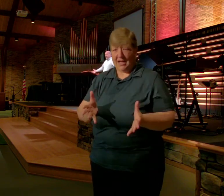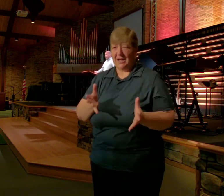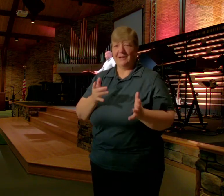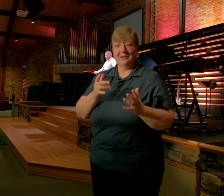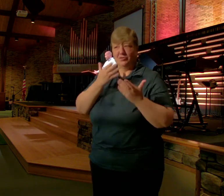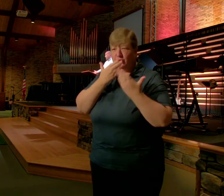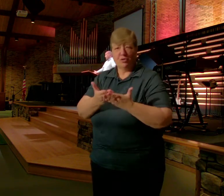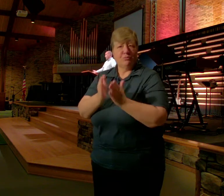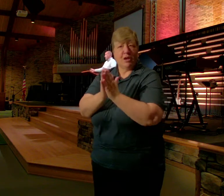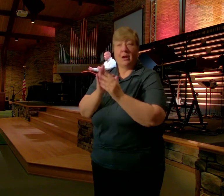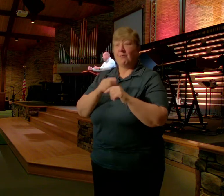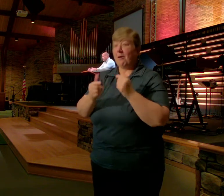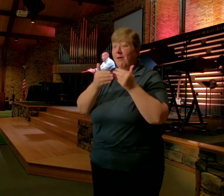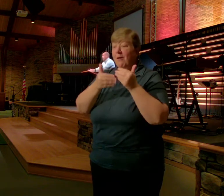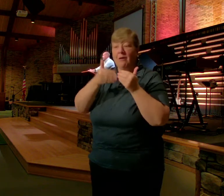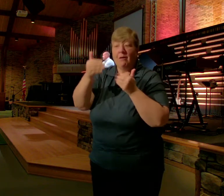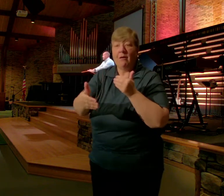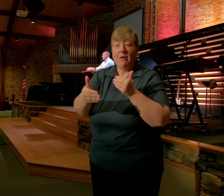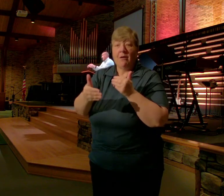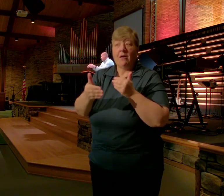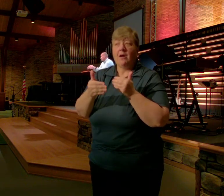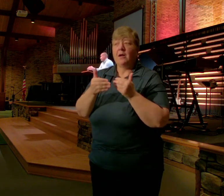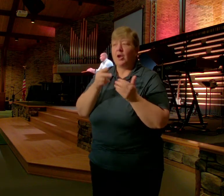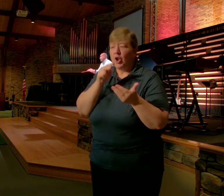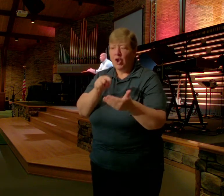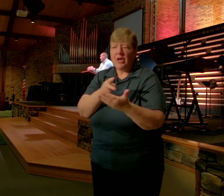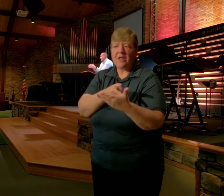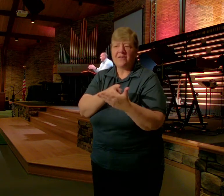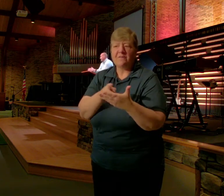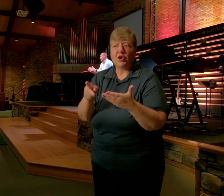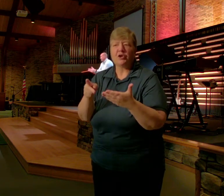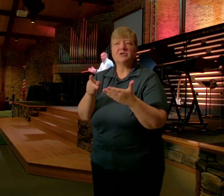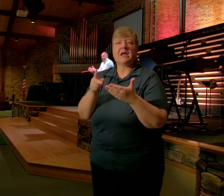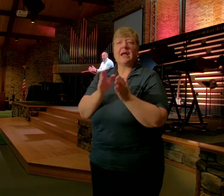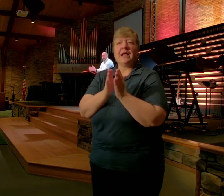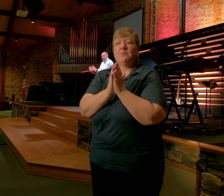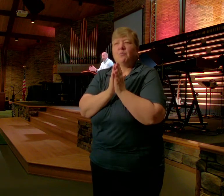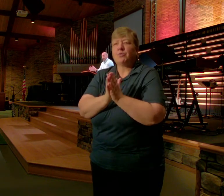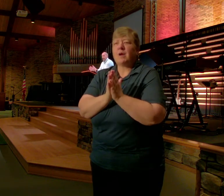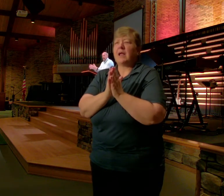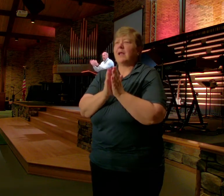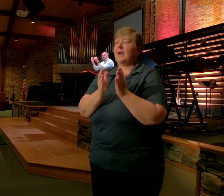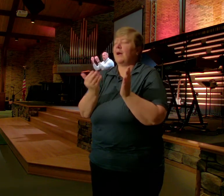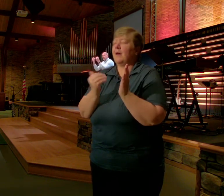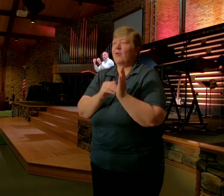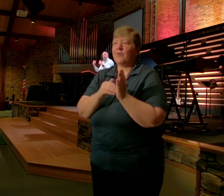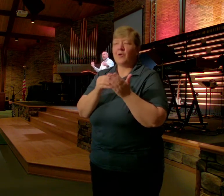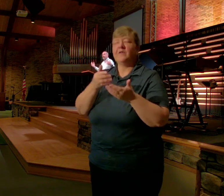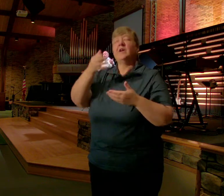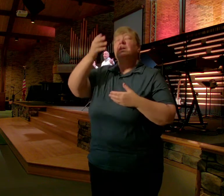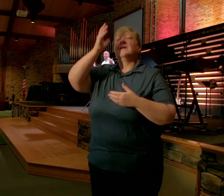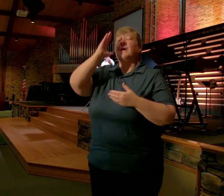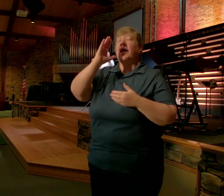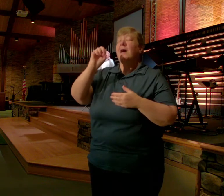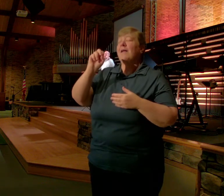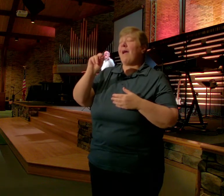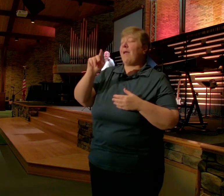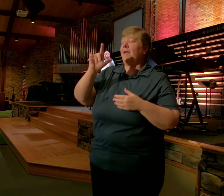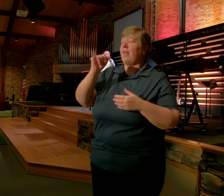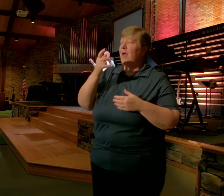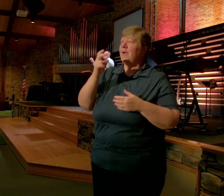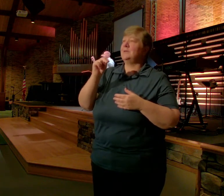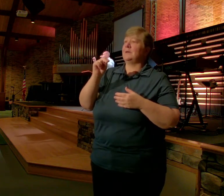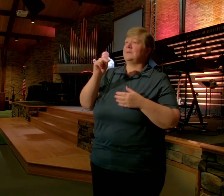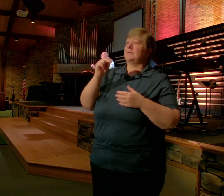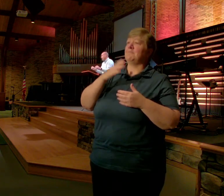after that Go to these verses And just pray this prayer Over and over God would you Enlighten my heart That I might know you